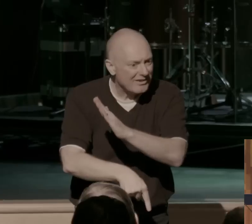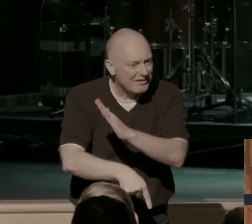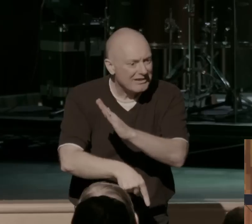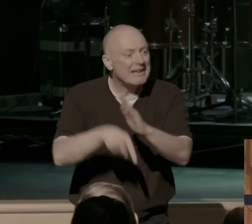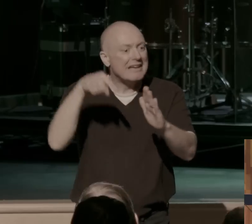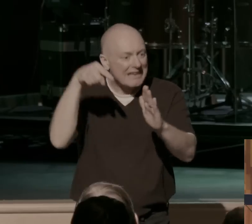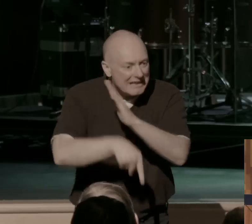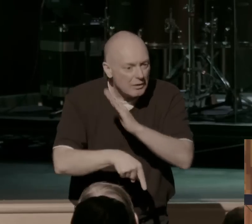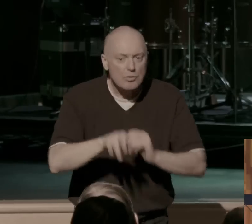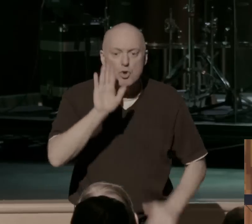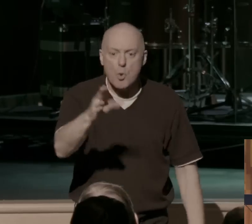killed the shame.